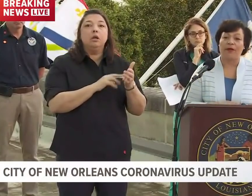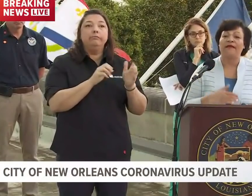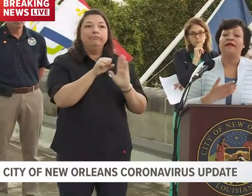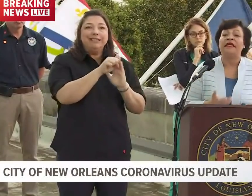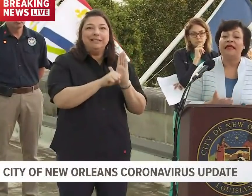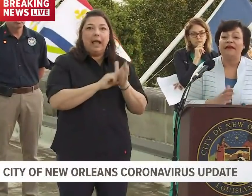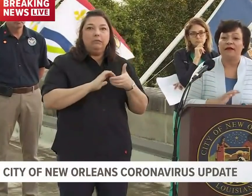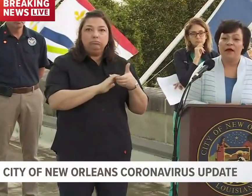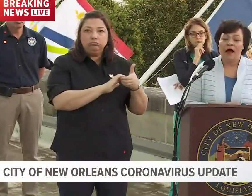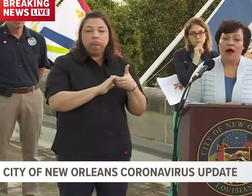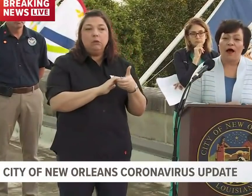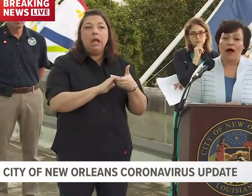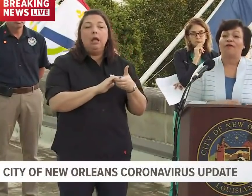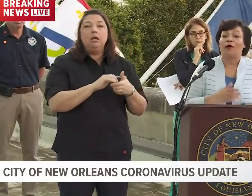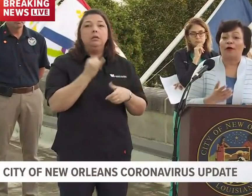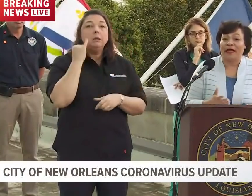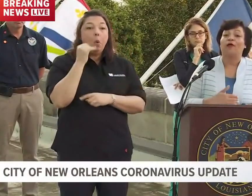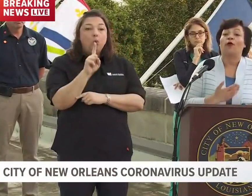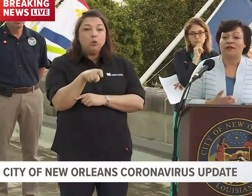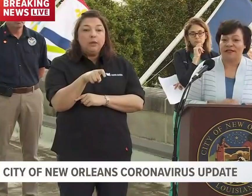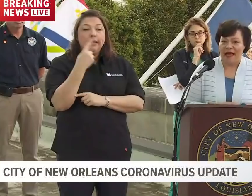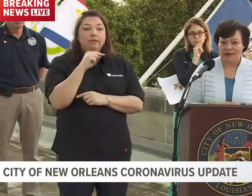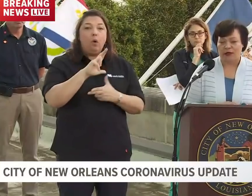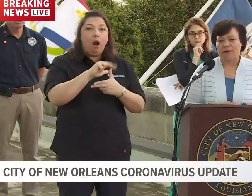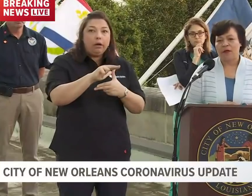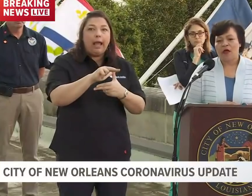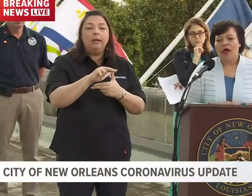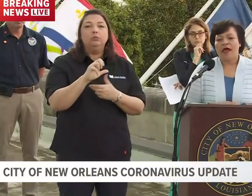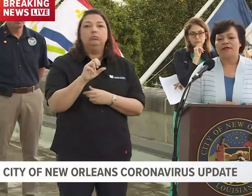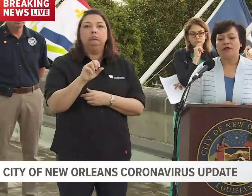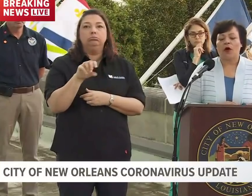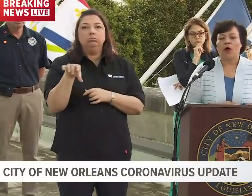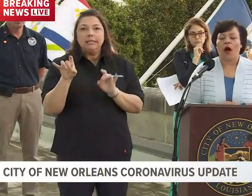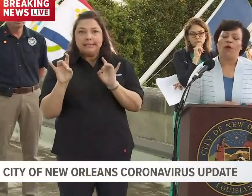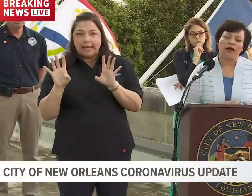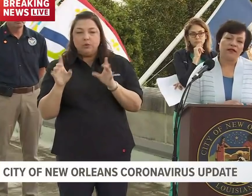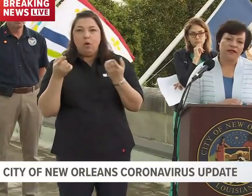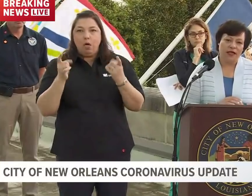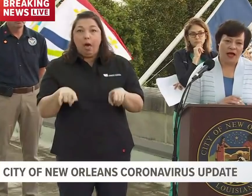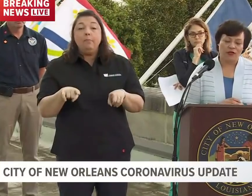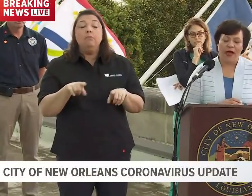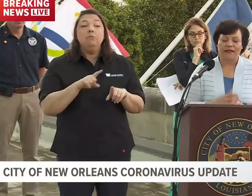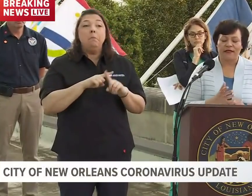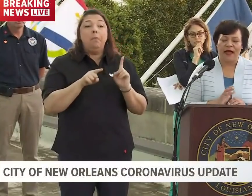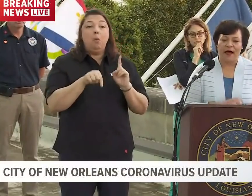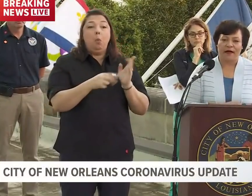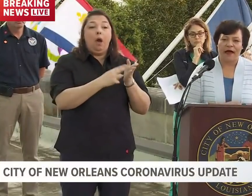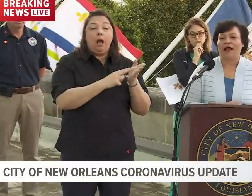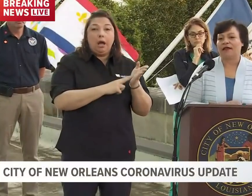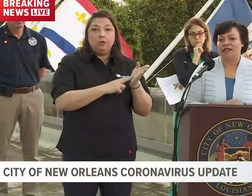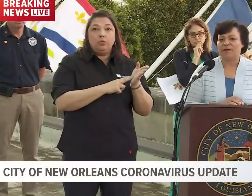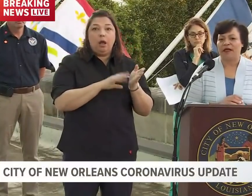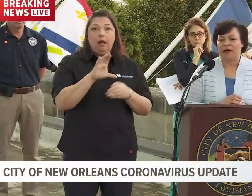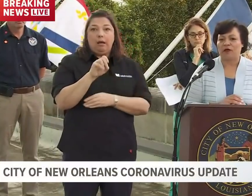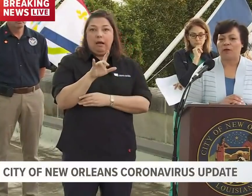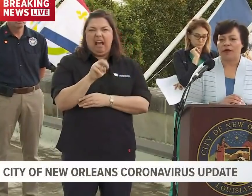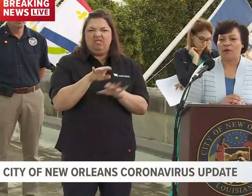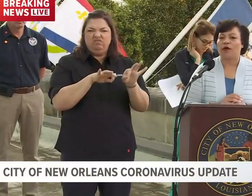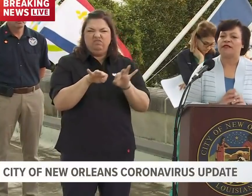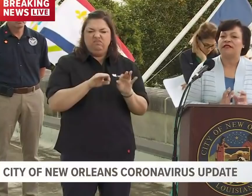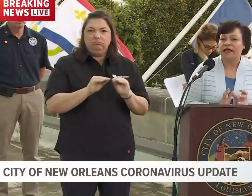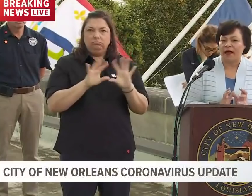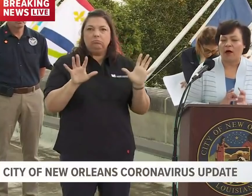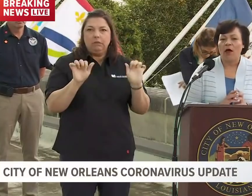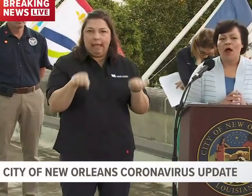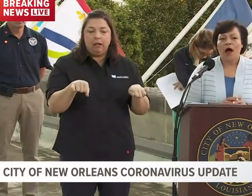example, in the need of a hurricane or disaster. And so one of these contracts and Colin can speak a little bit